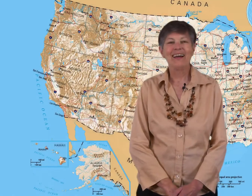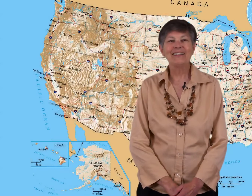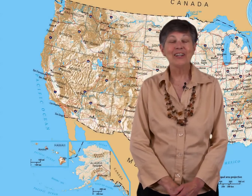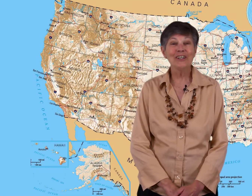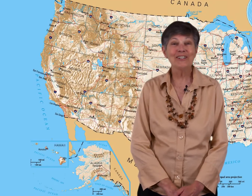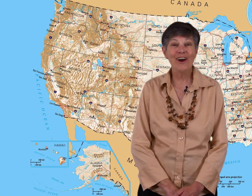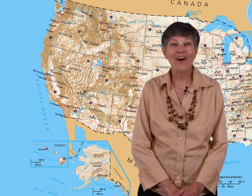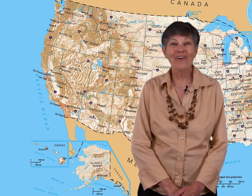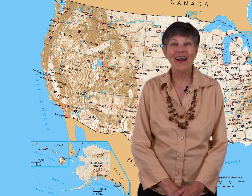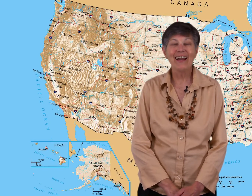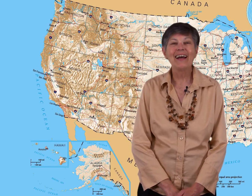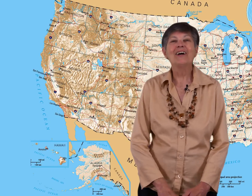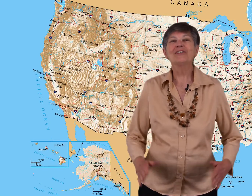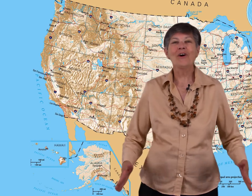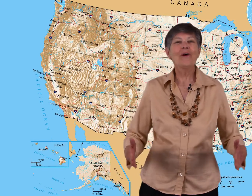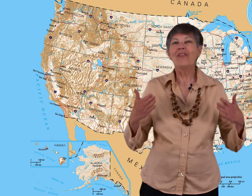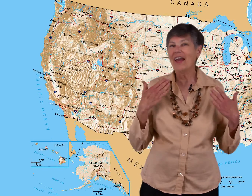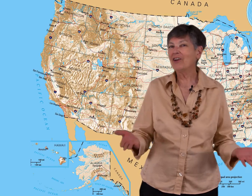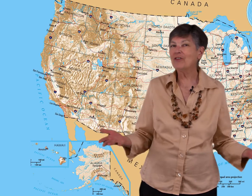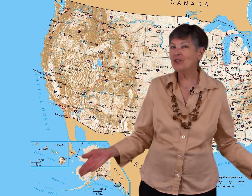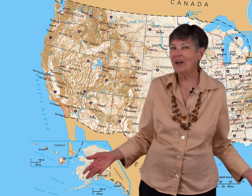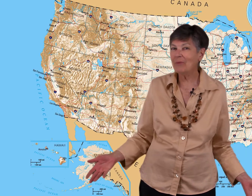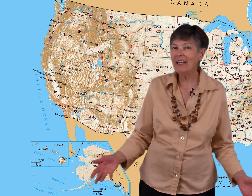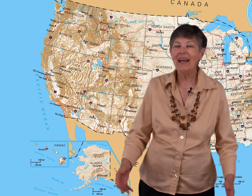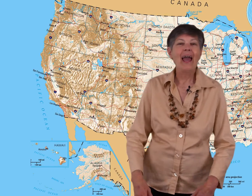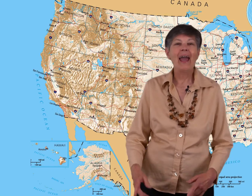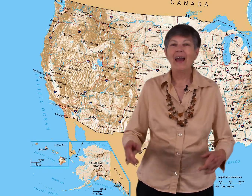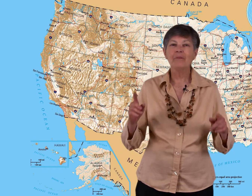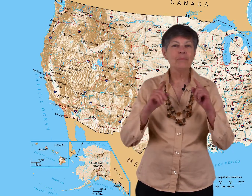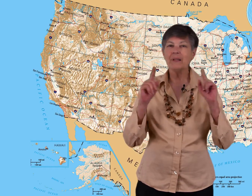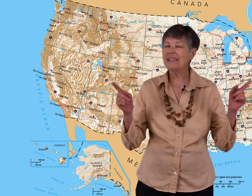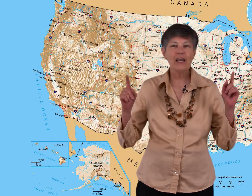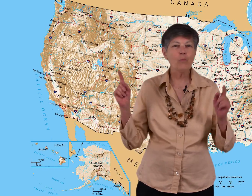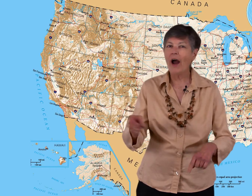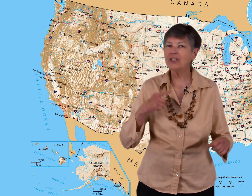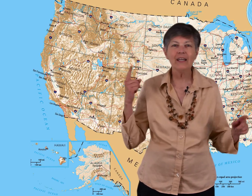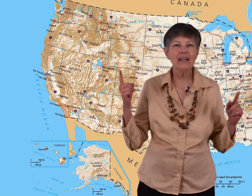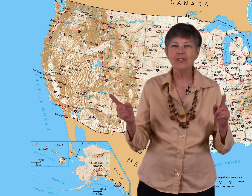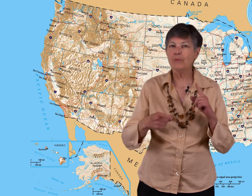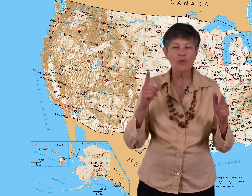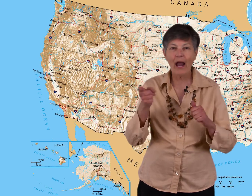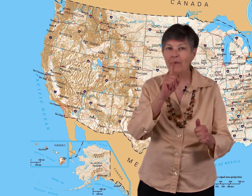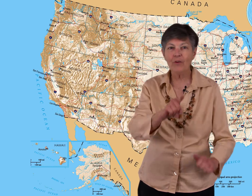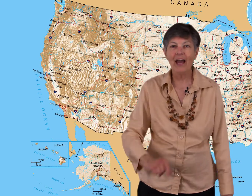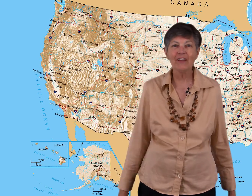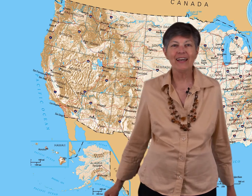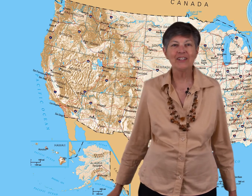It's a good song, right? So thank you for joining me and please keep watching and subscribe if you haven't yet